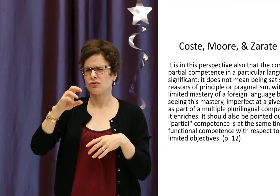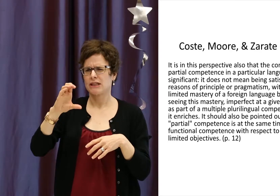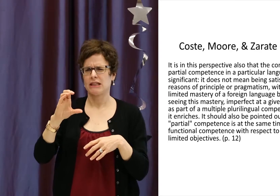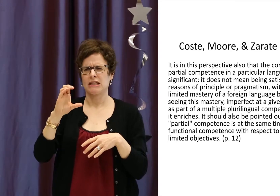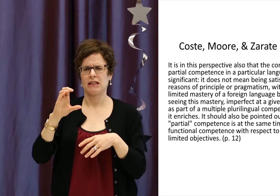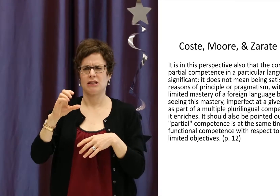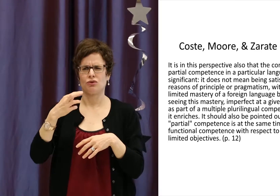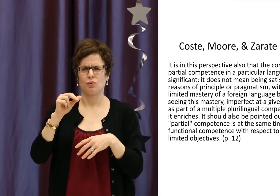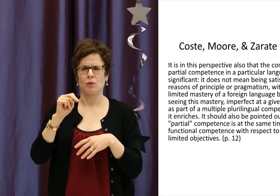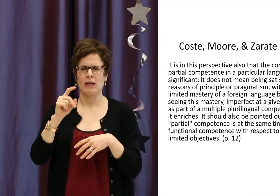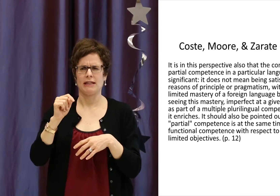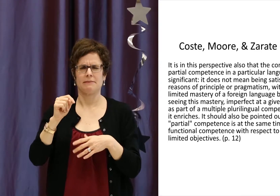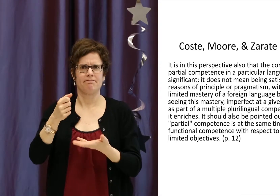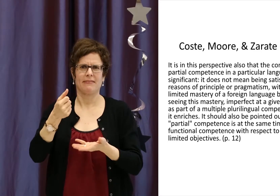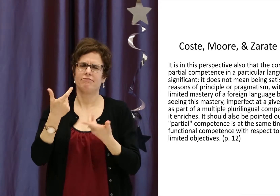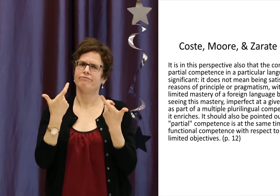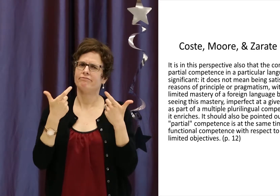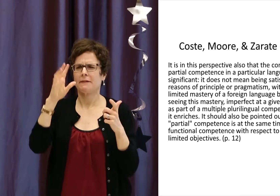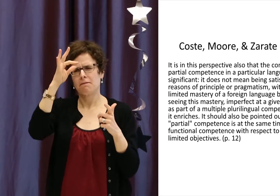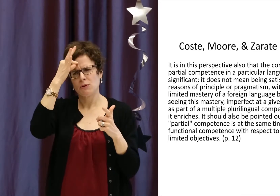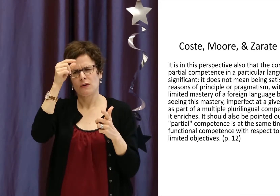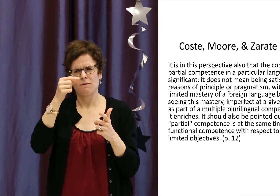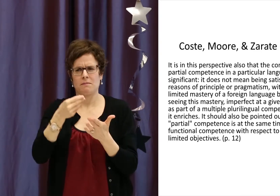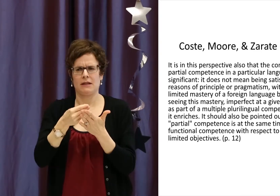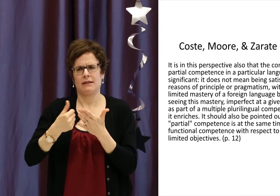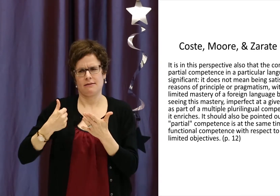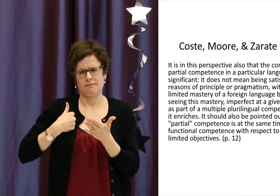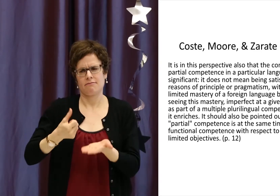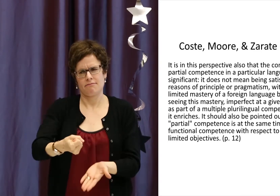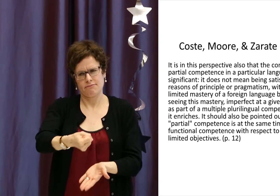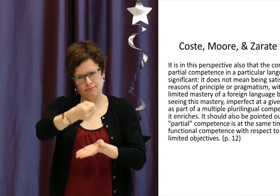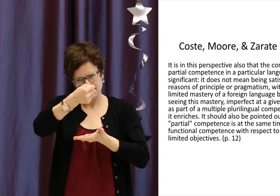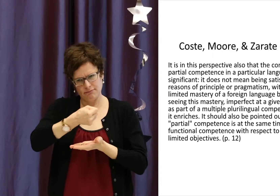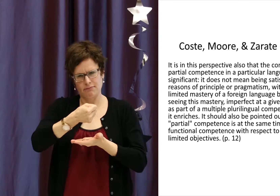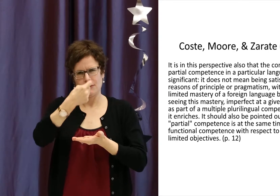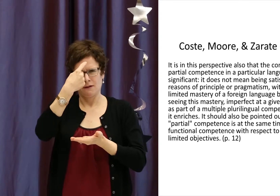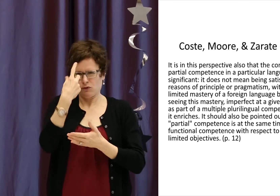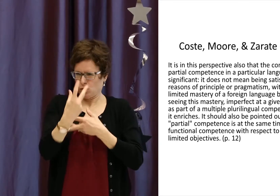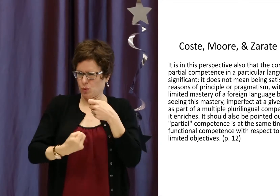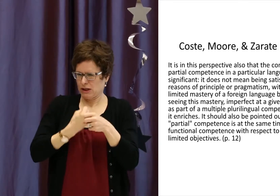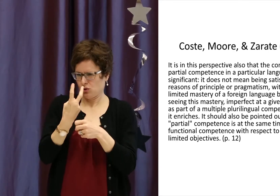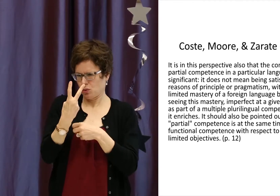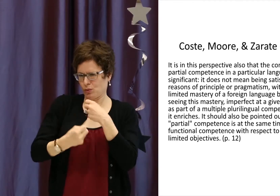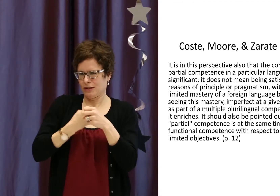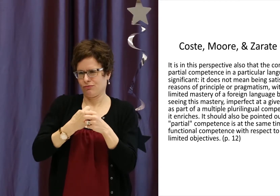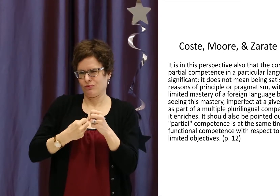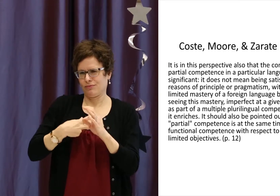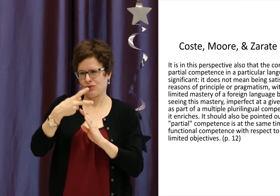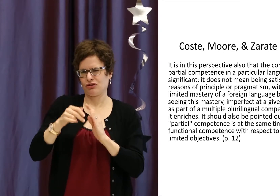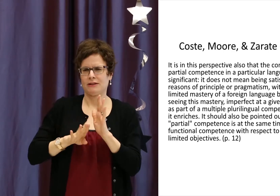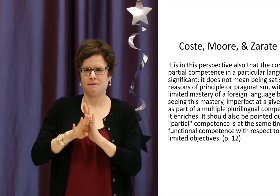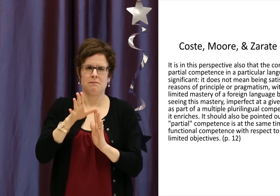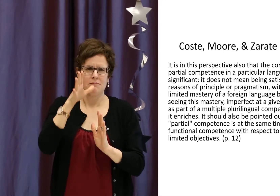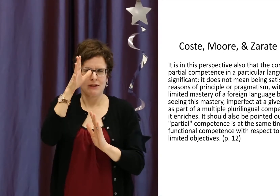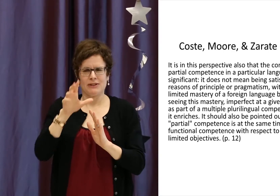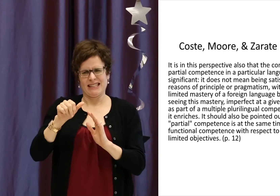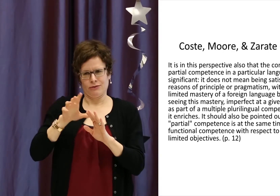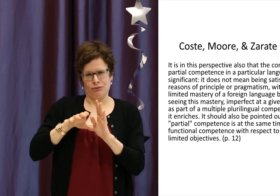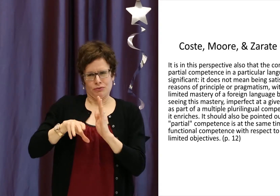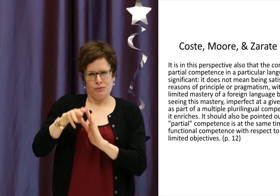observing their sign language curriculum, applied for another grant by the name of SHIRC. It's quite a large governmental grant, which I was fortunate